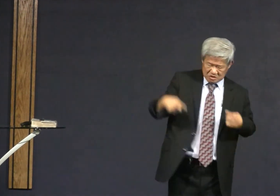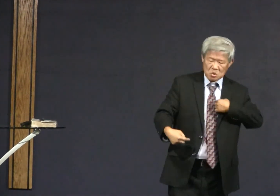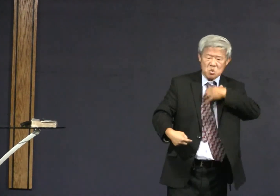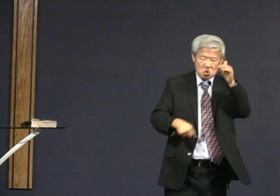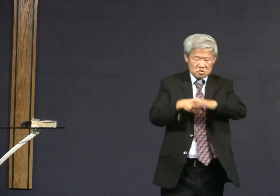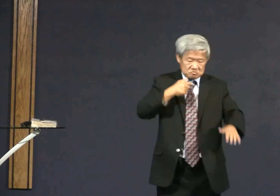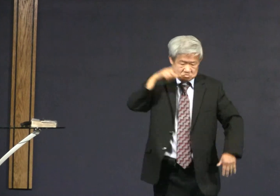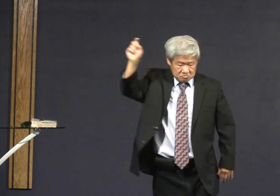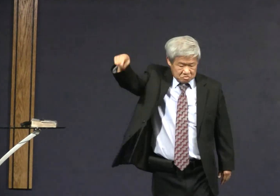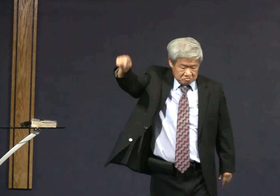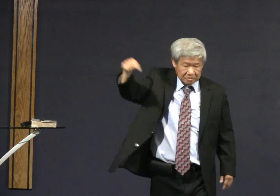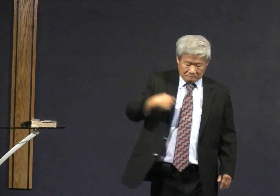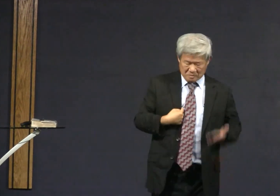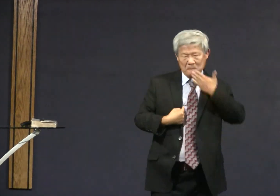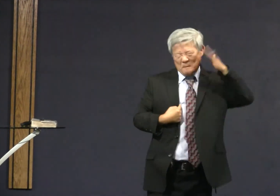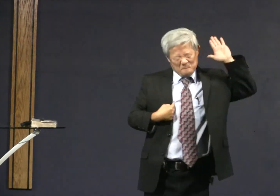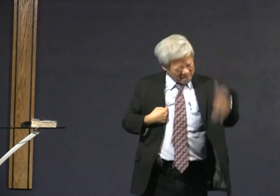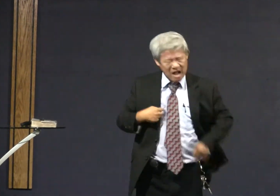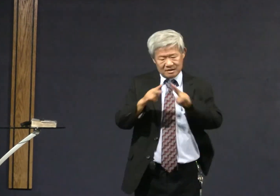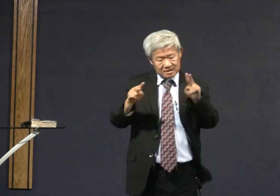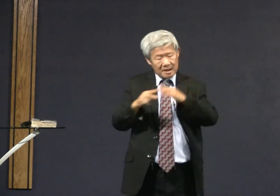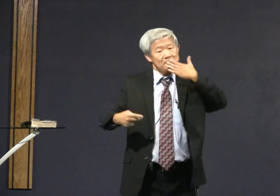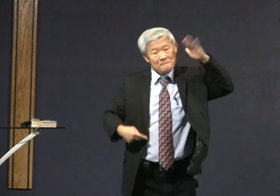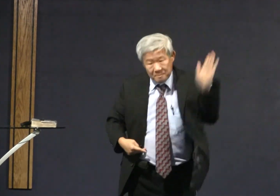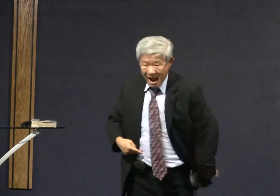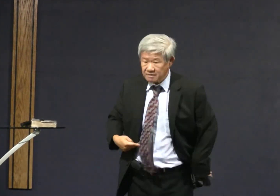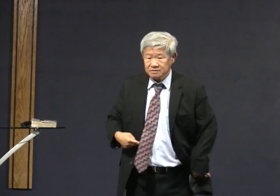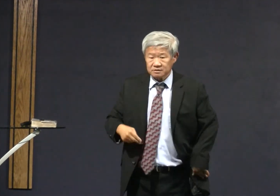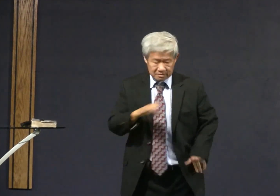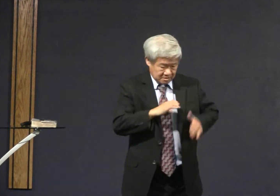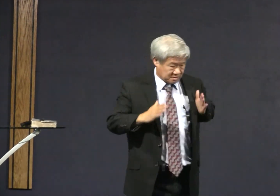Because we think that we are good enough without God. don't need God.